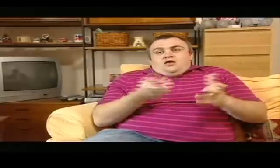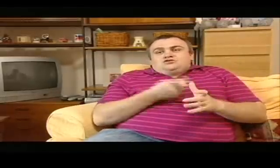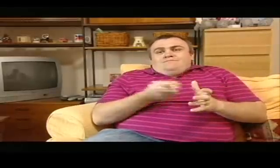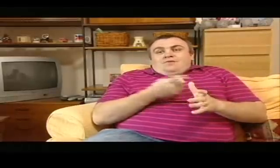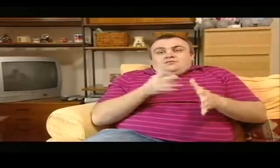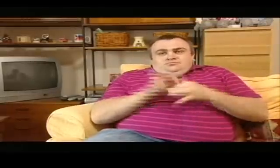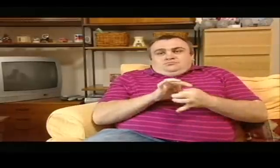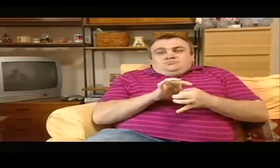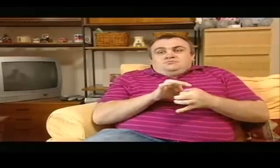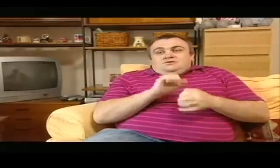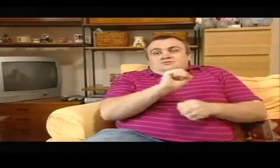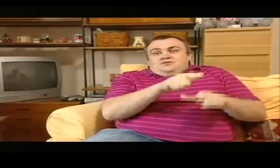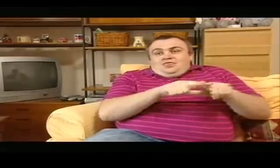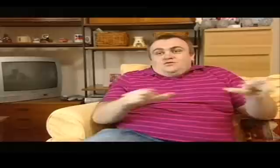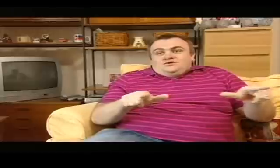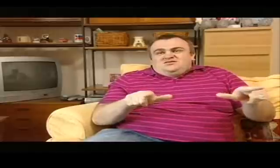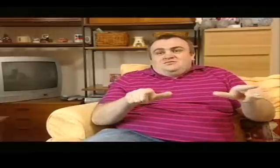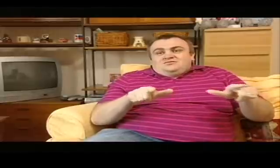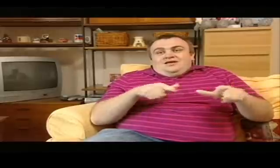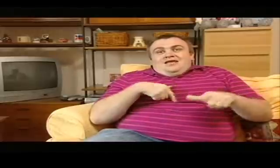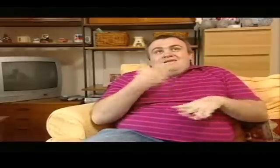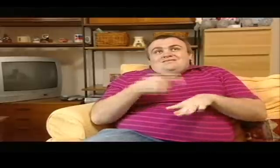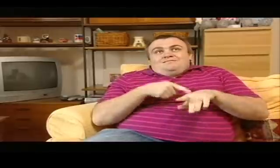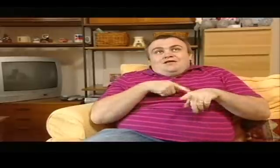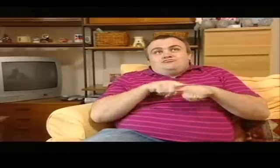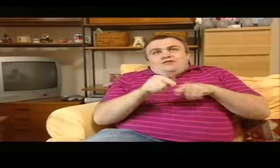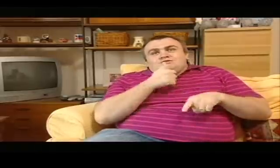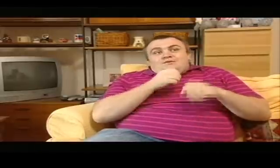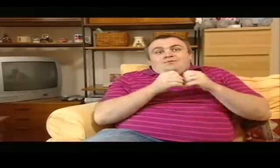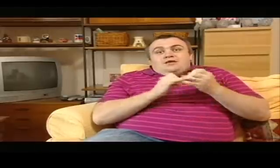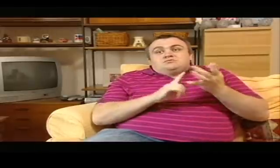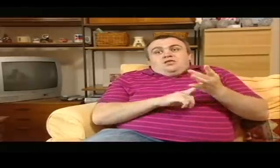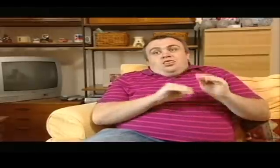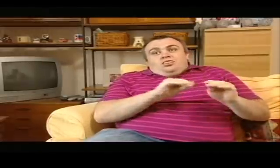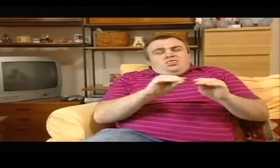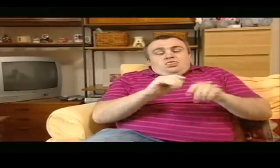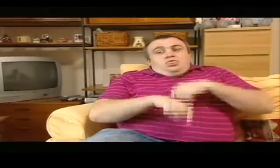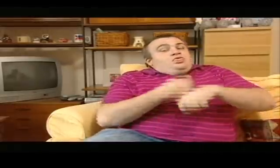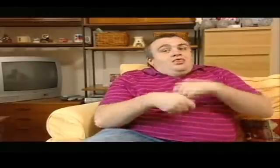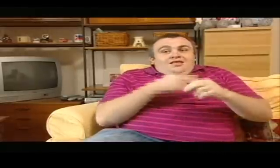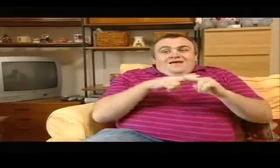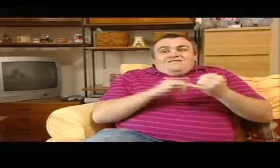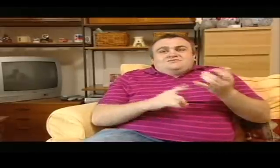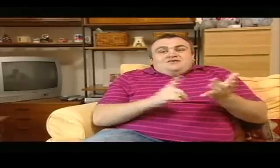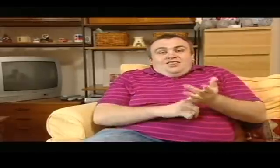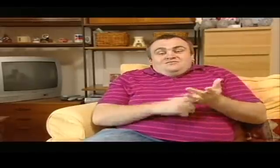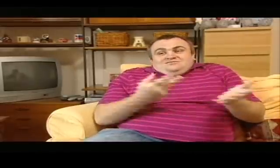for us to use that language. Every time we try to use BSL, it just naturally reverts back to